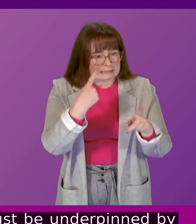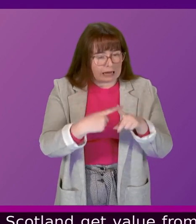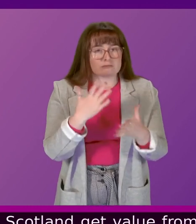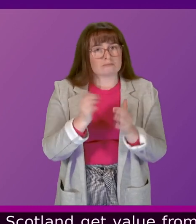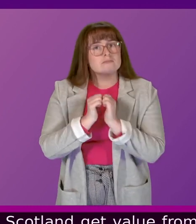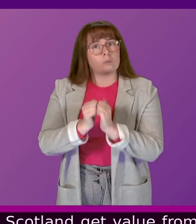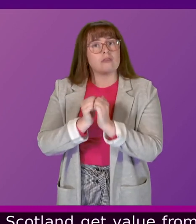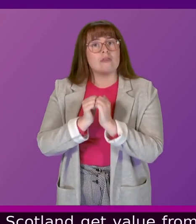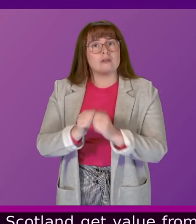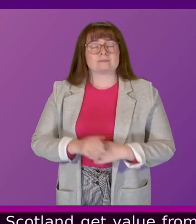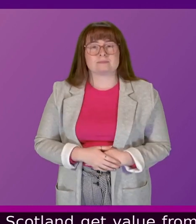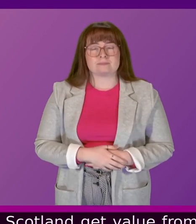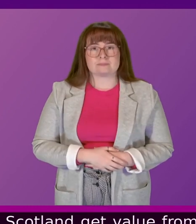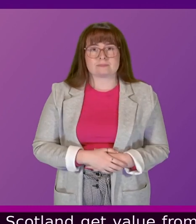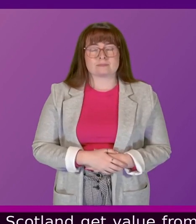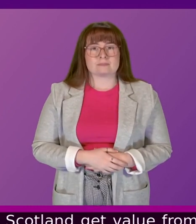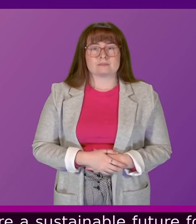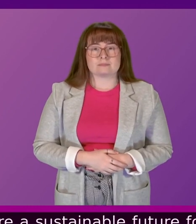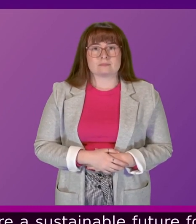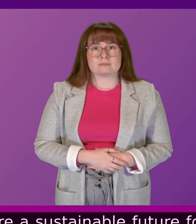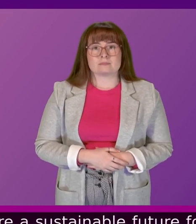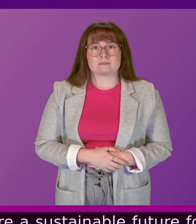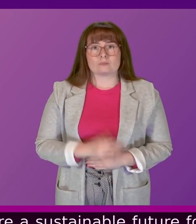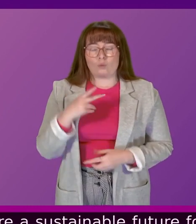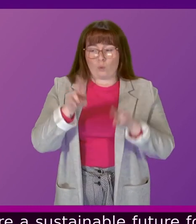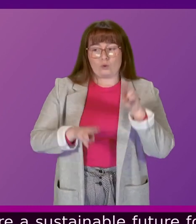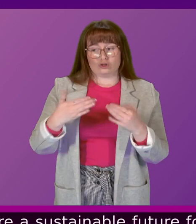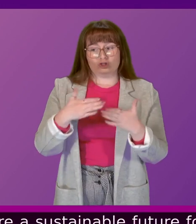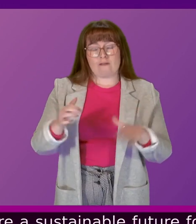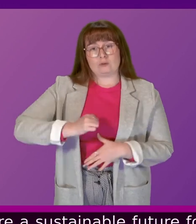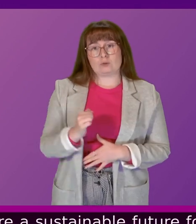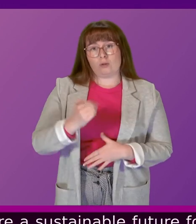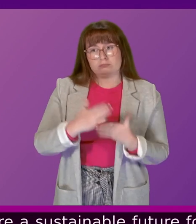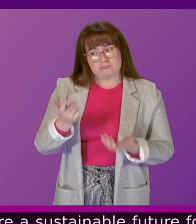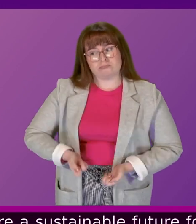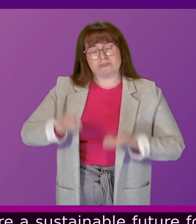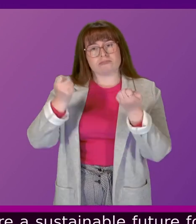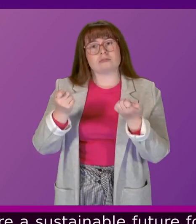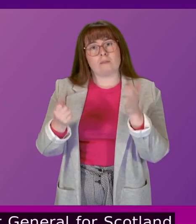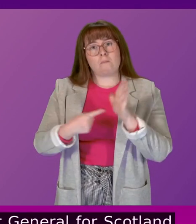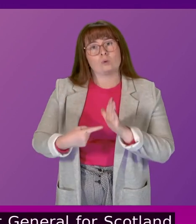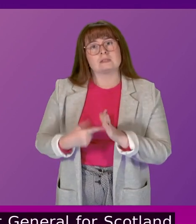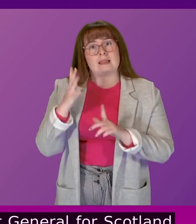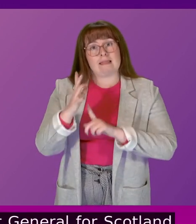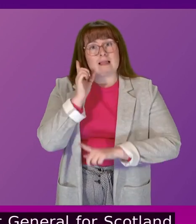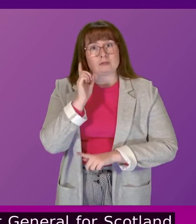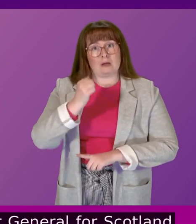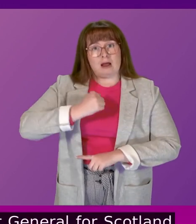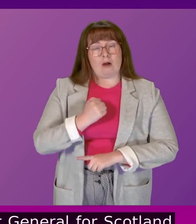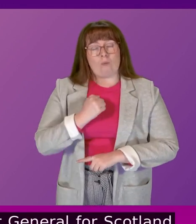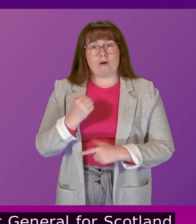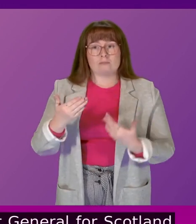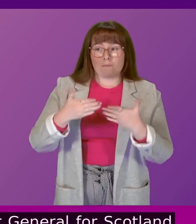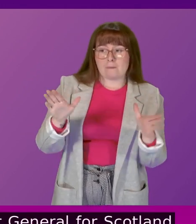sustainable future for our public services. The Auditor-General for Scotland raised the importance last week of reforming our public services